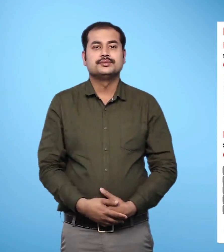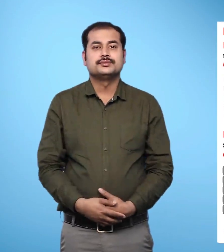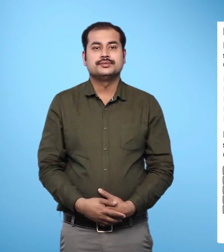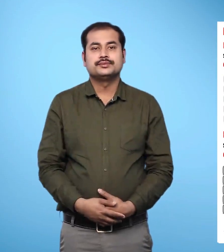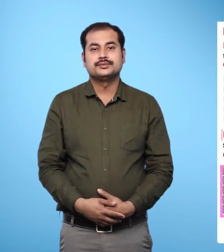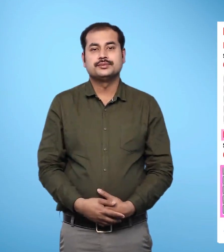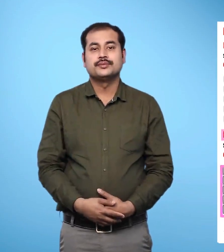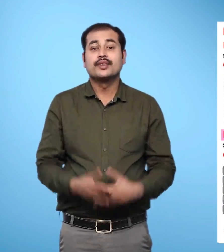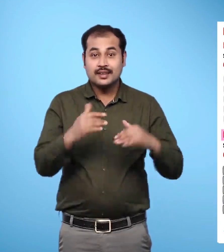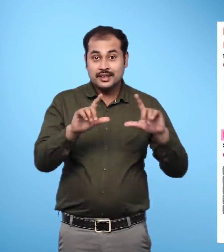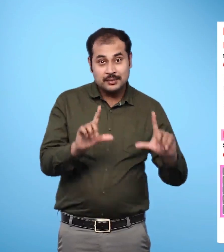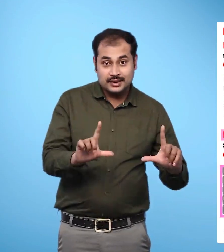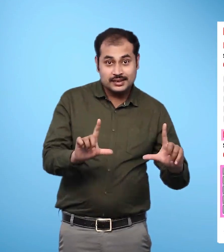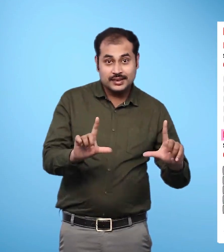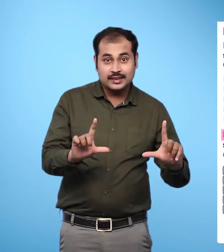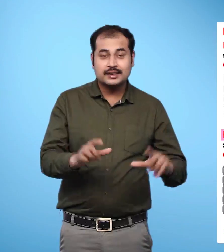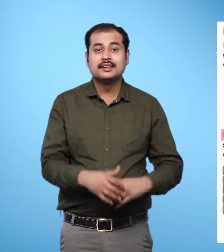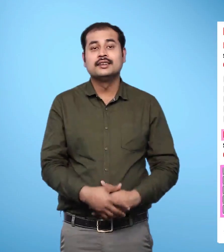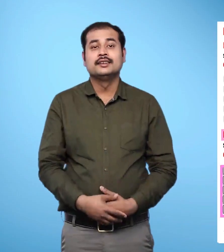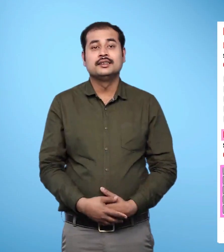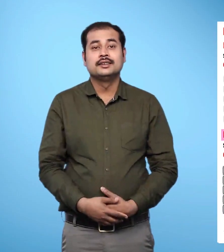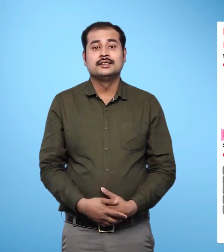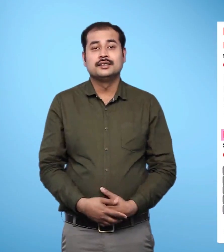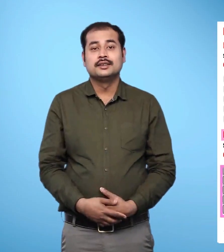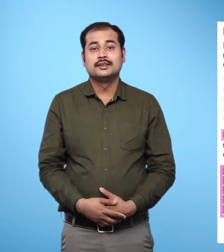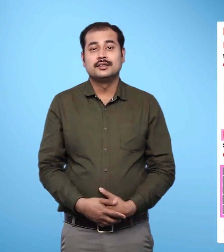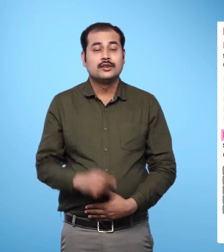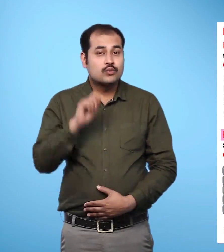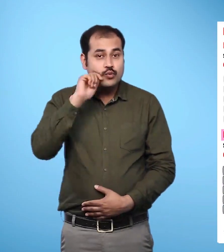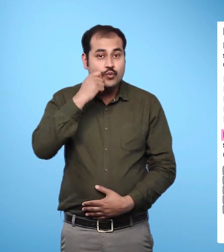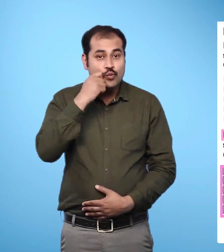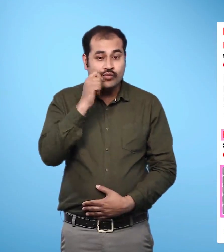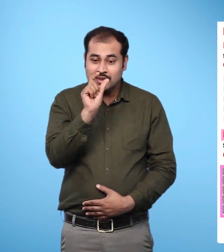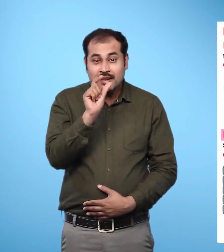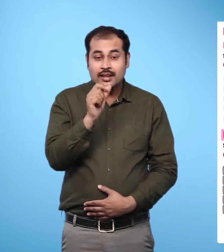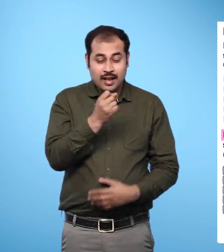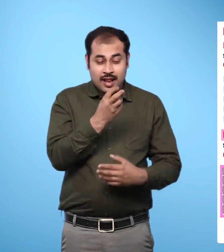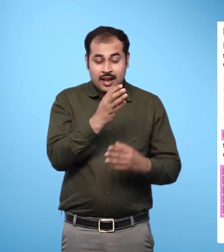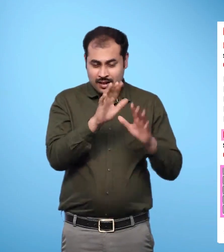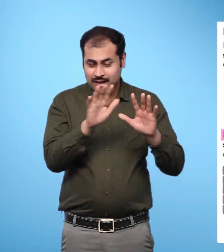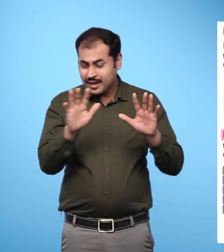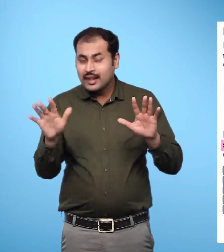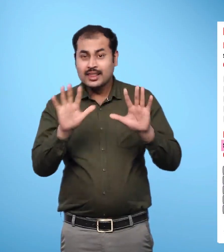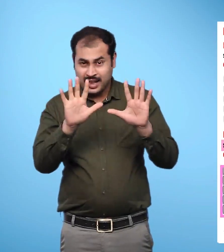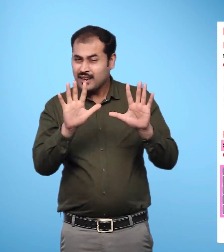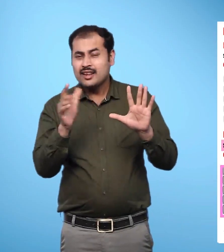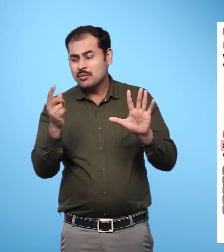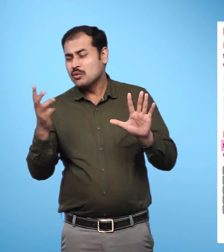Part 5 Part 5 Shows more than 10 toffees spread inside